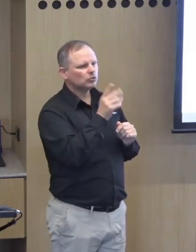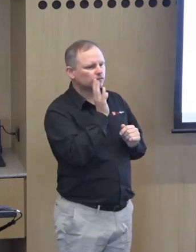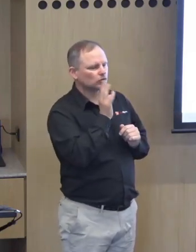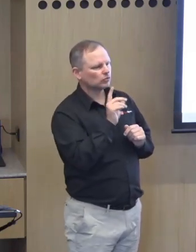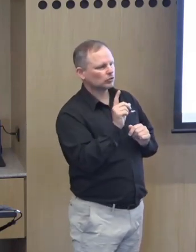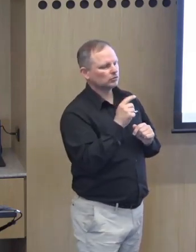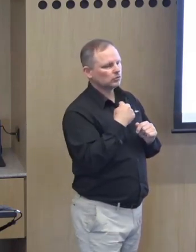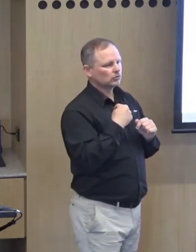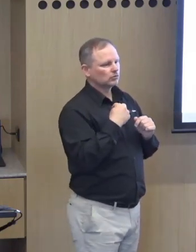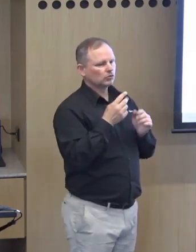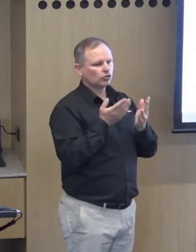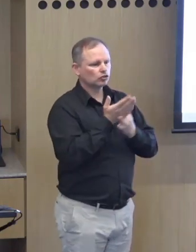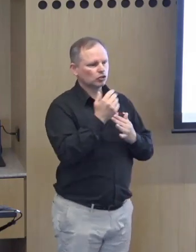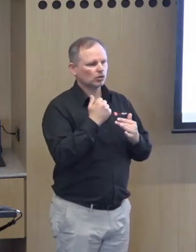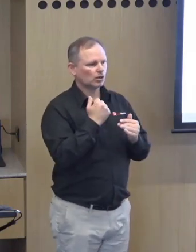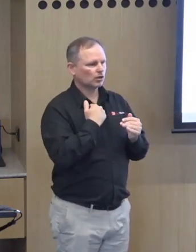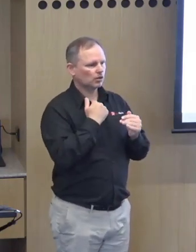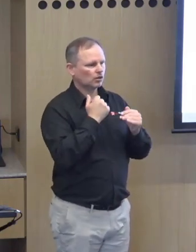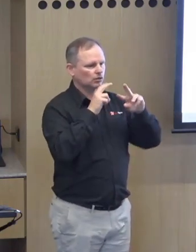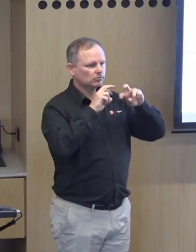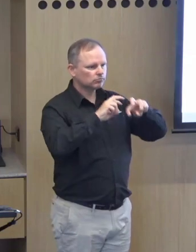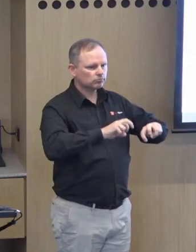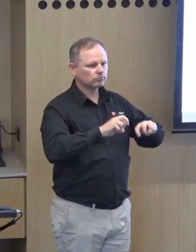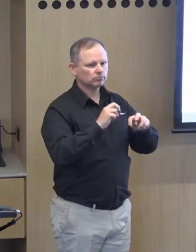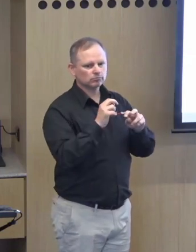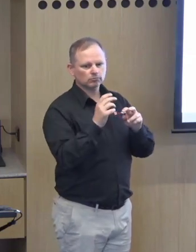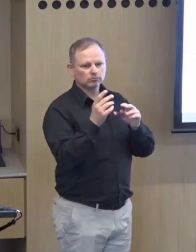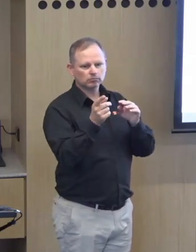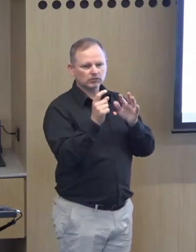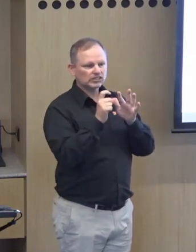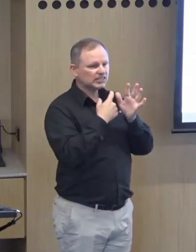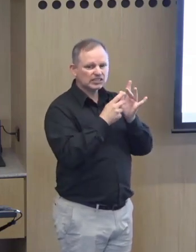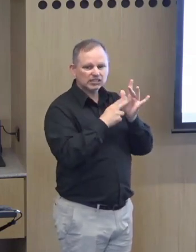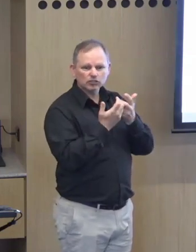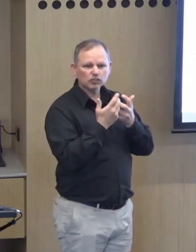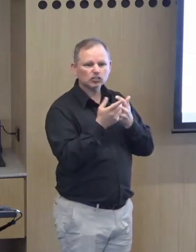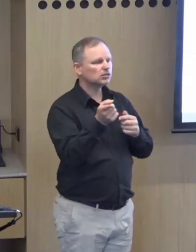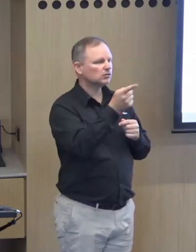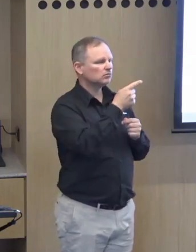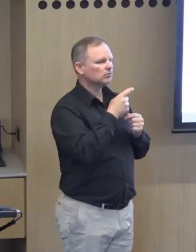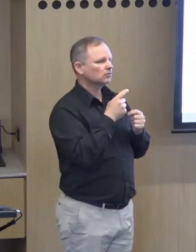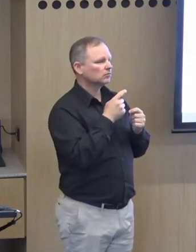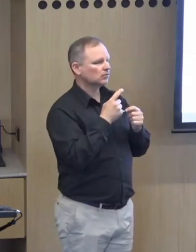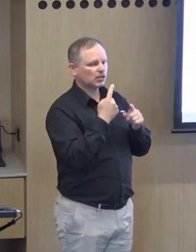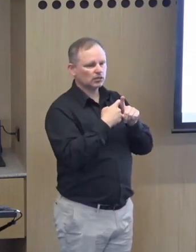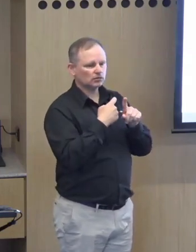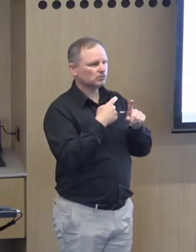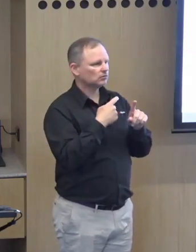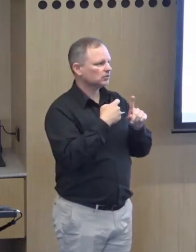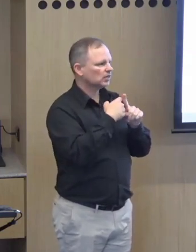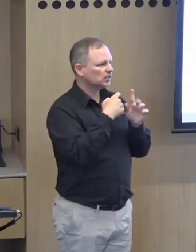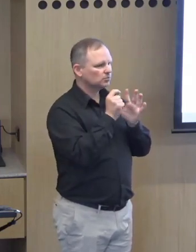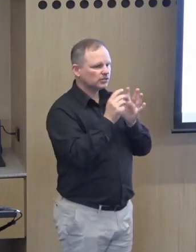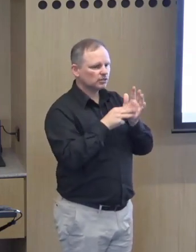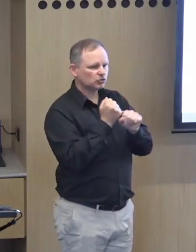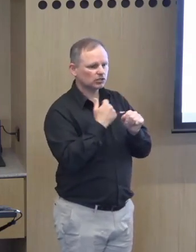I did actually forget or forgot to say earlier that through the research that we've been conducting with Deakin University and others and